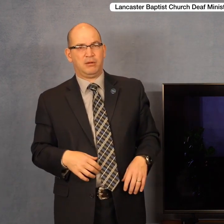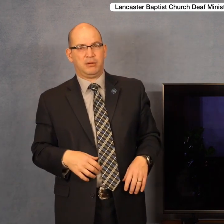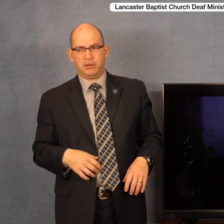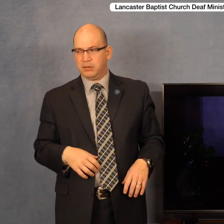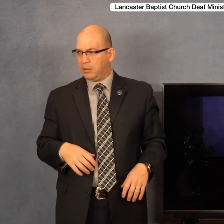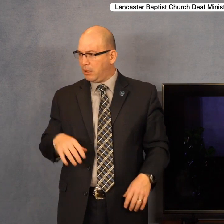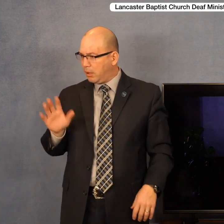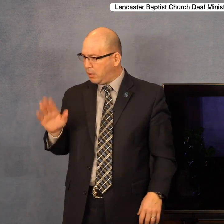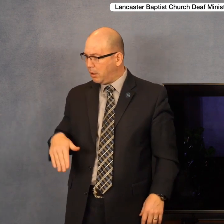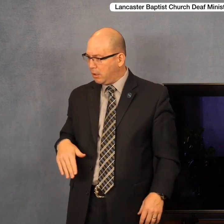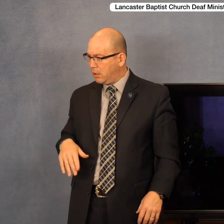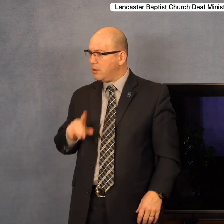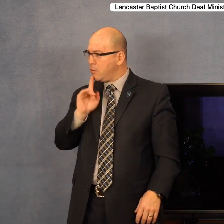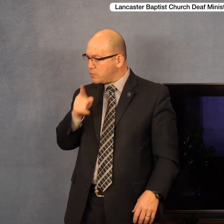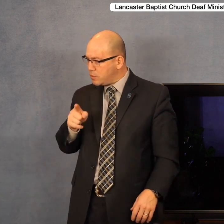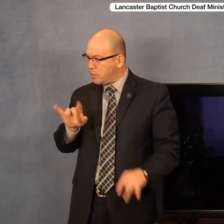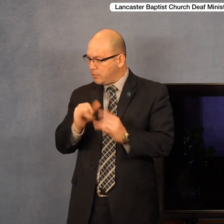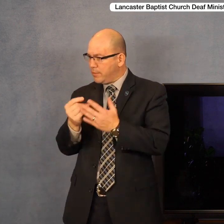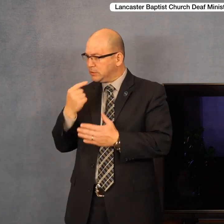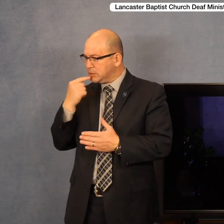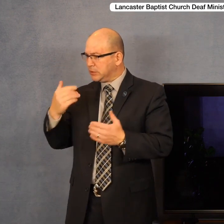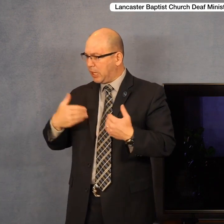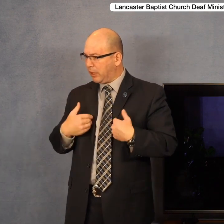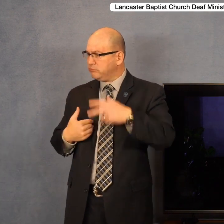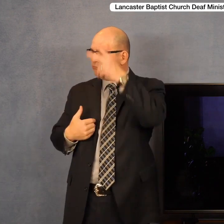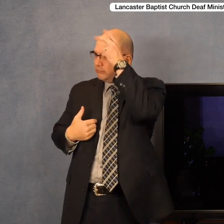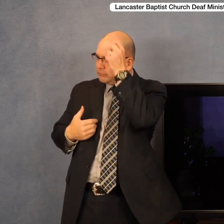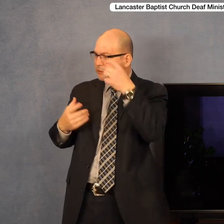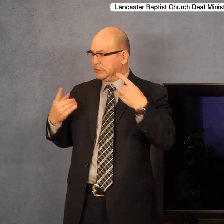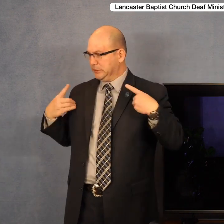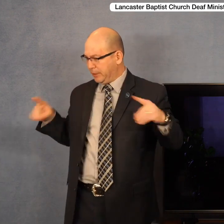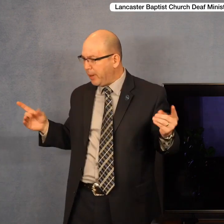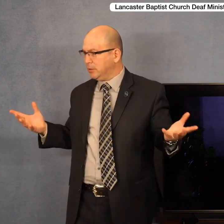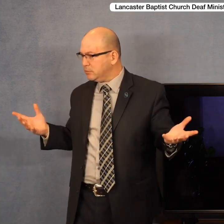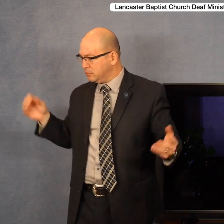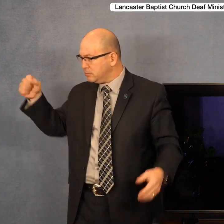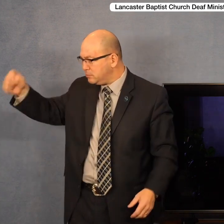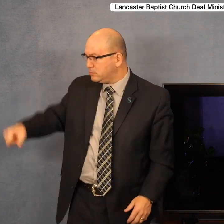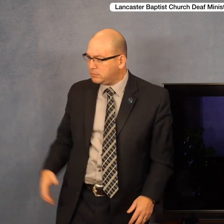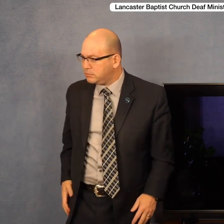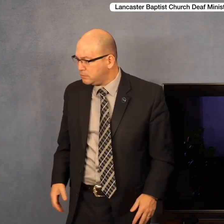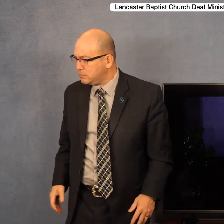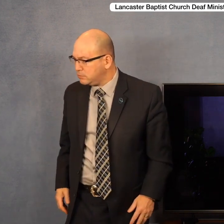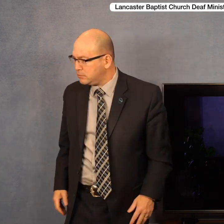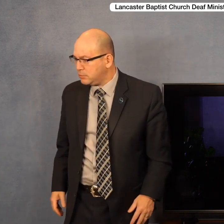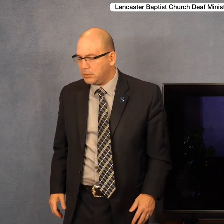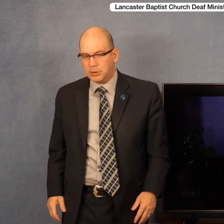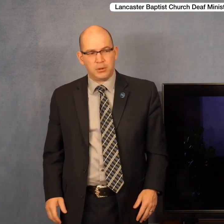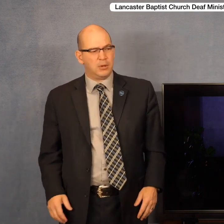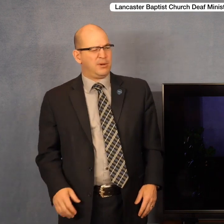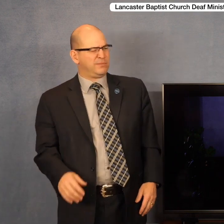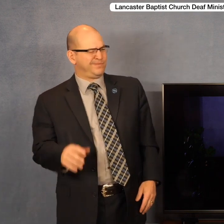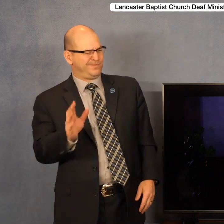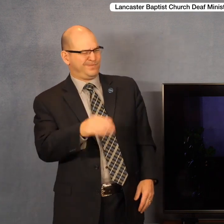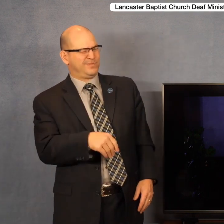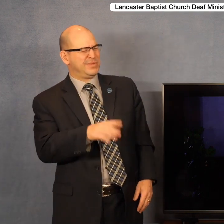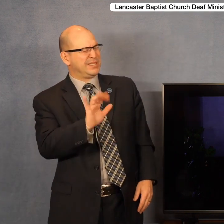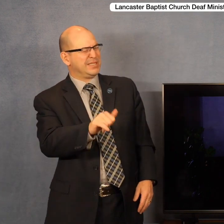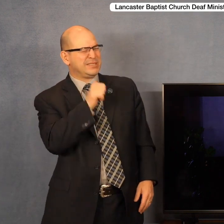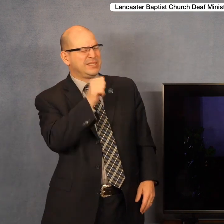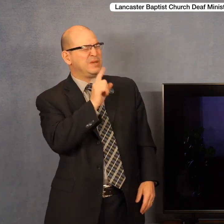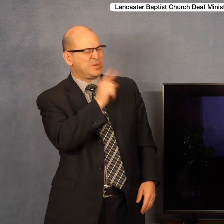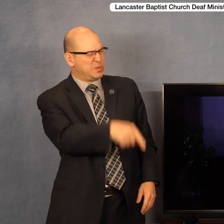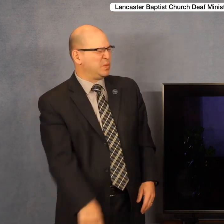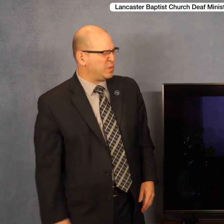upset. He said, Well, there is, too. The Bible says that there's a devil and demons. And the first boy replied, Oh, you know, that's not